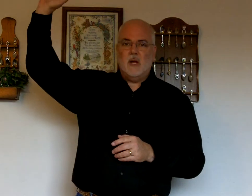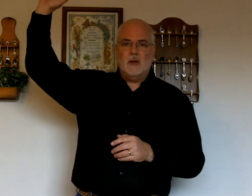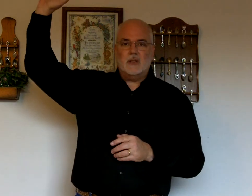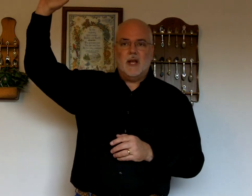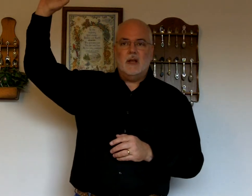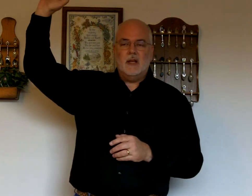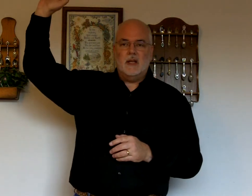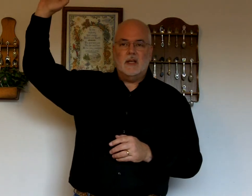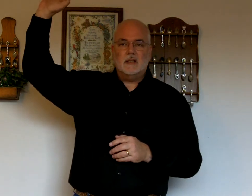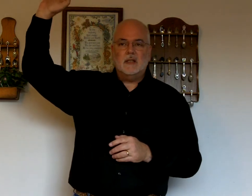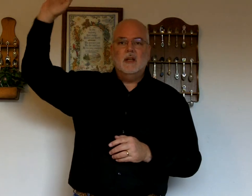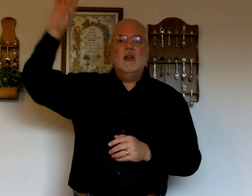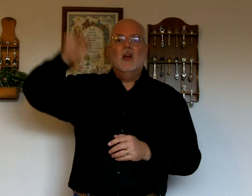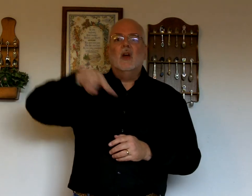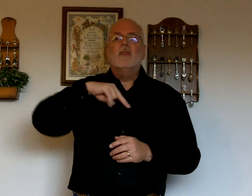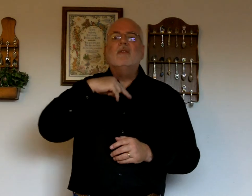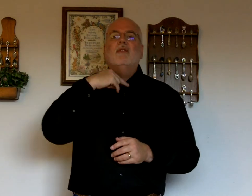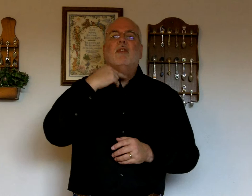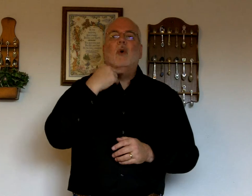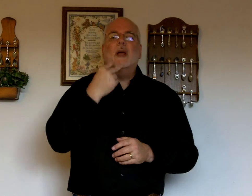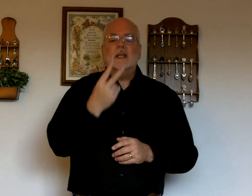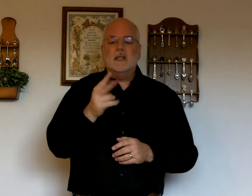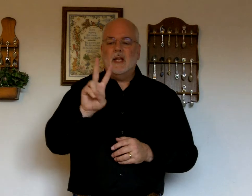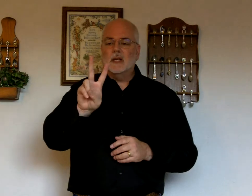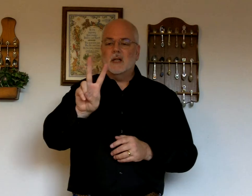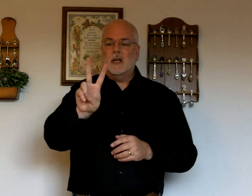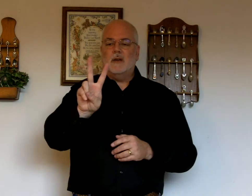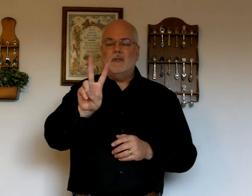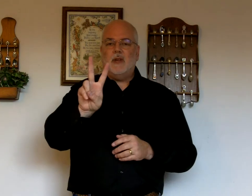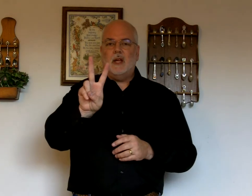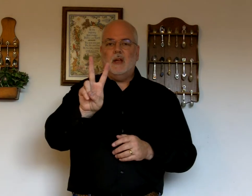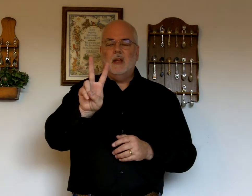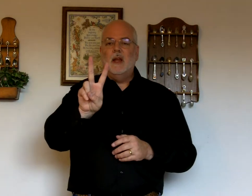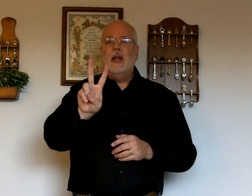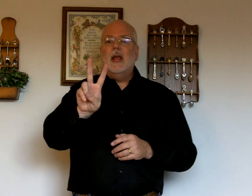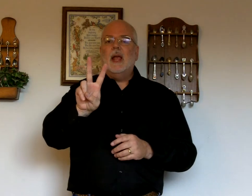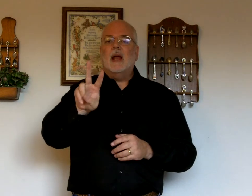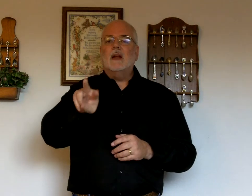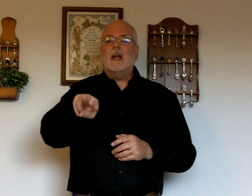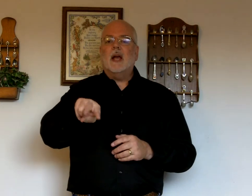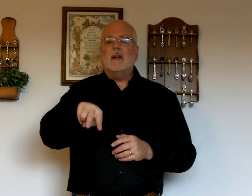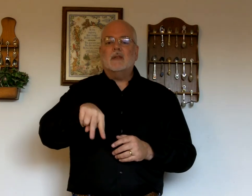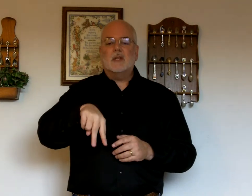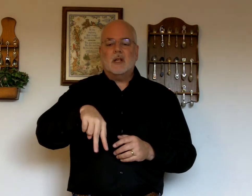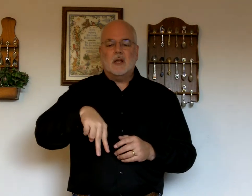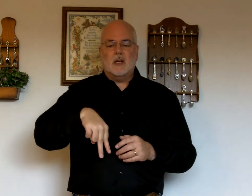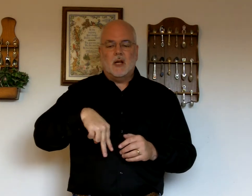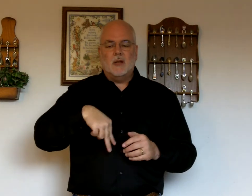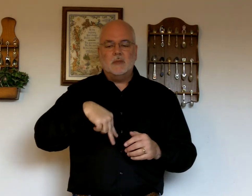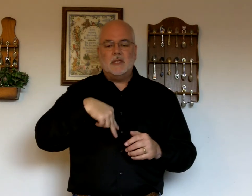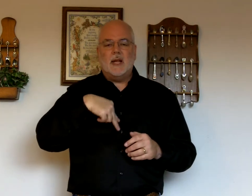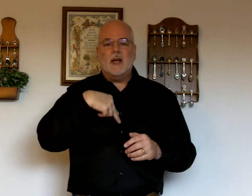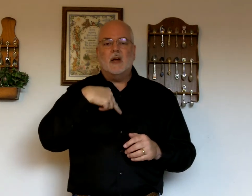understand his. Voice. It's the letter V. And it kind of comes down.